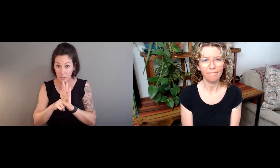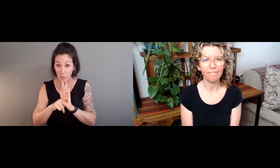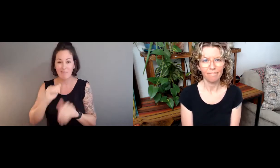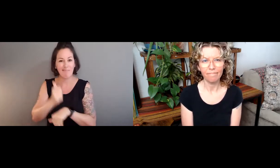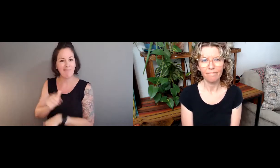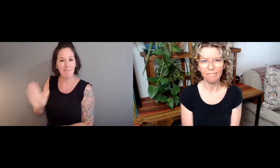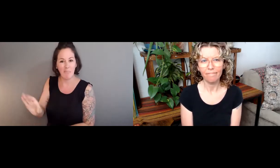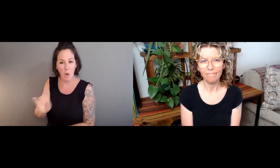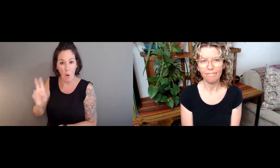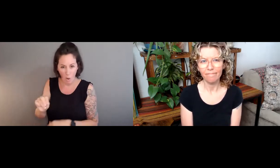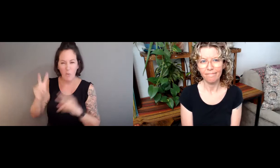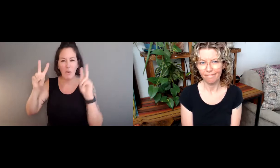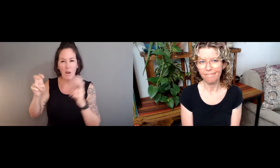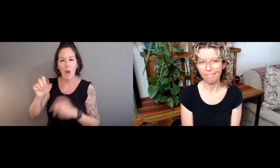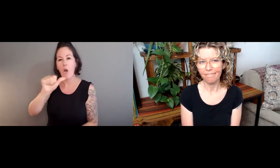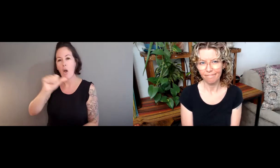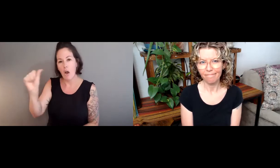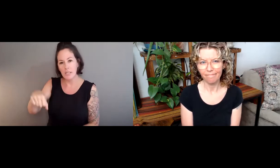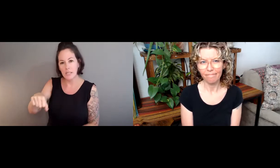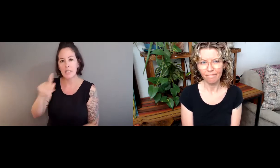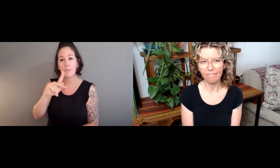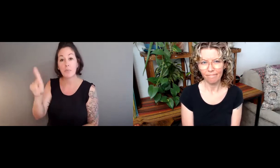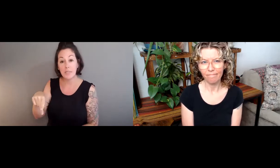based on force 11th.